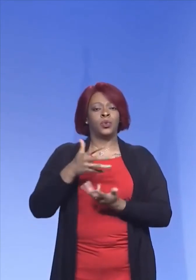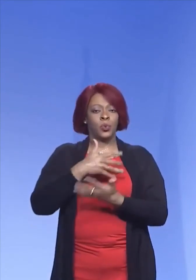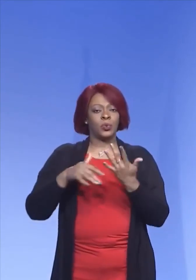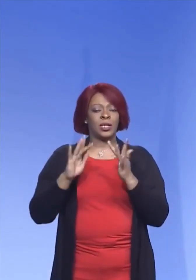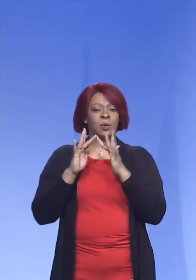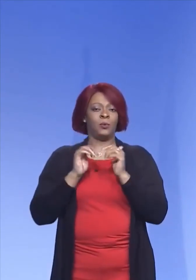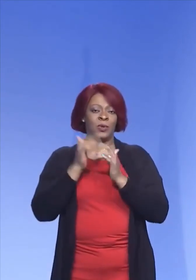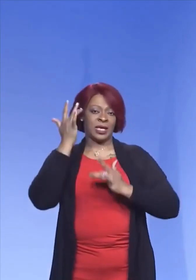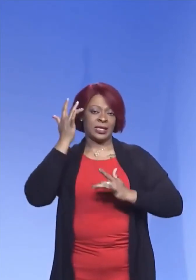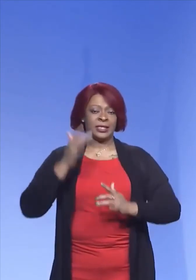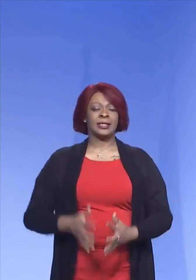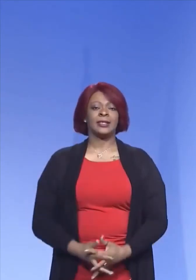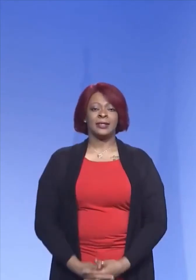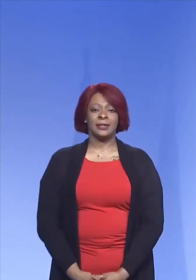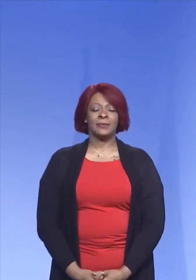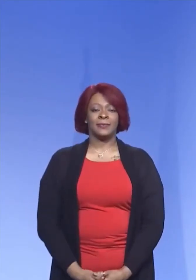disease.